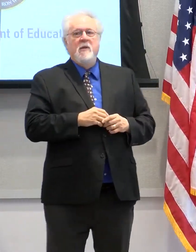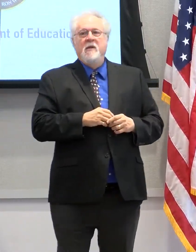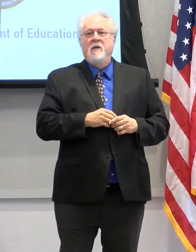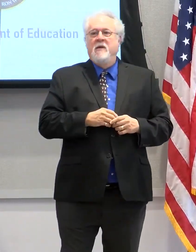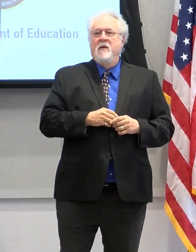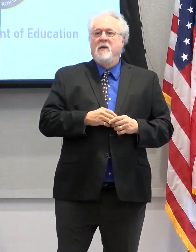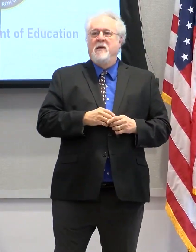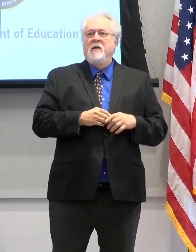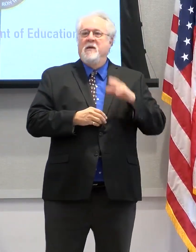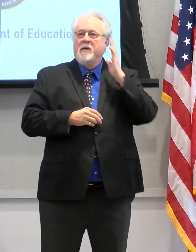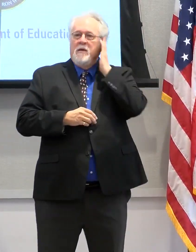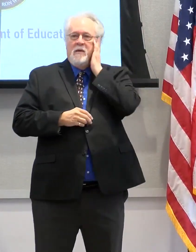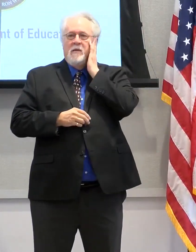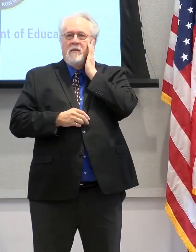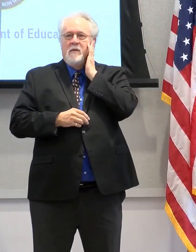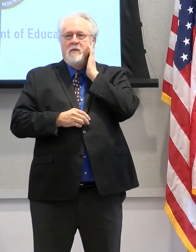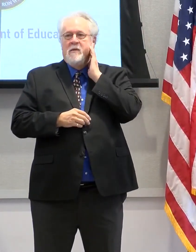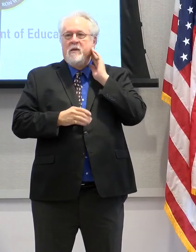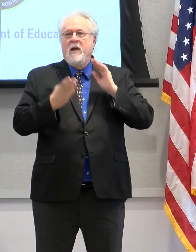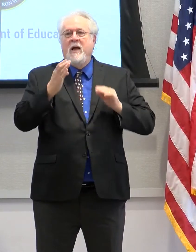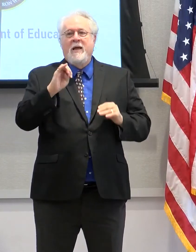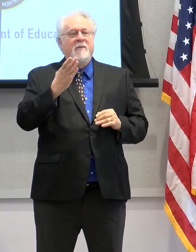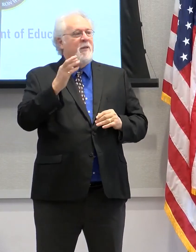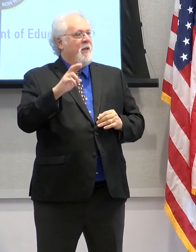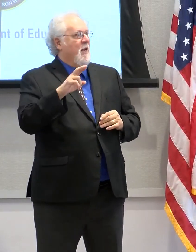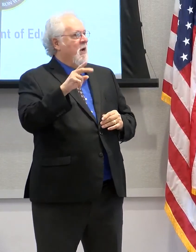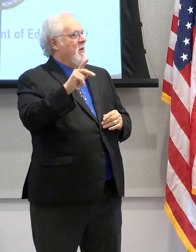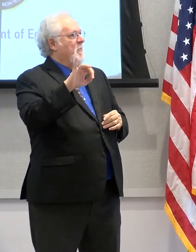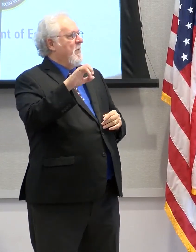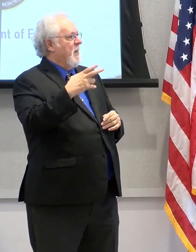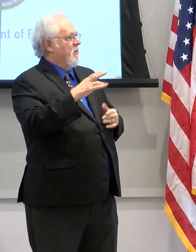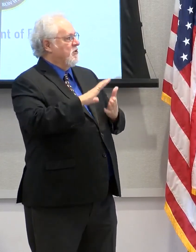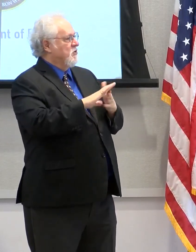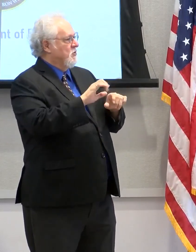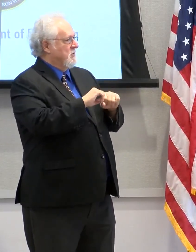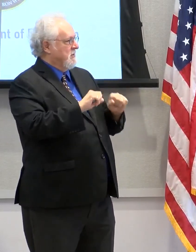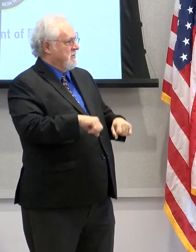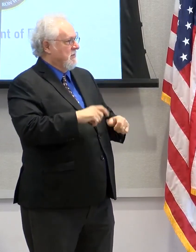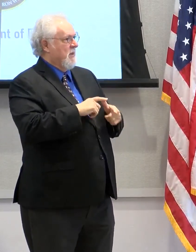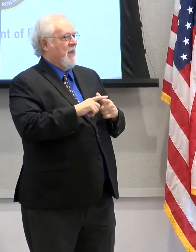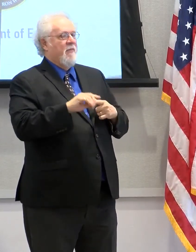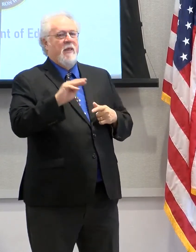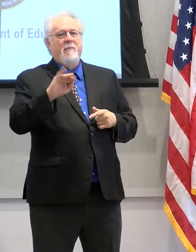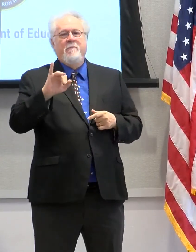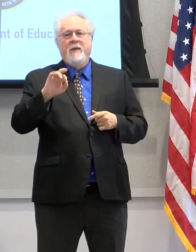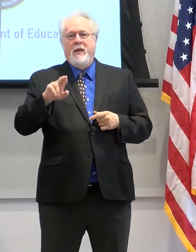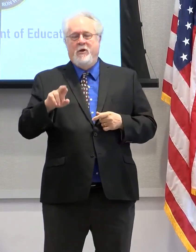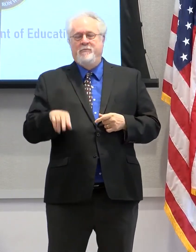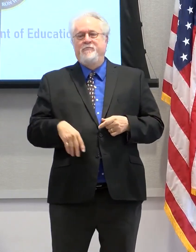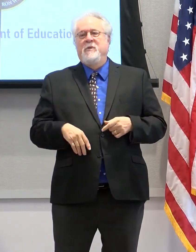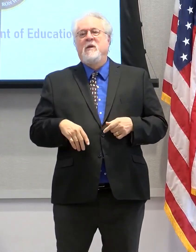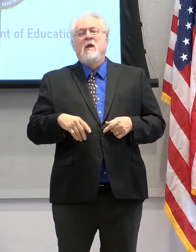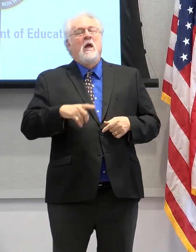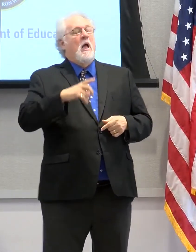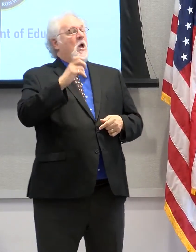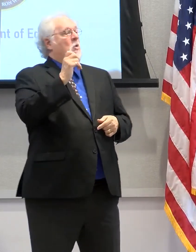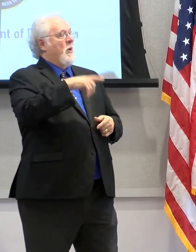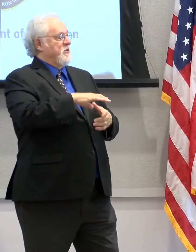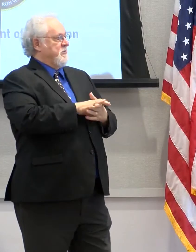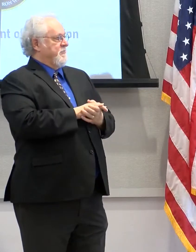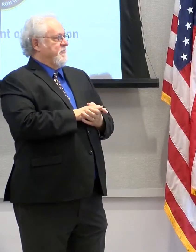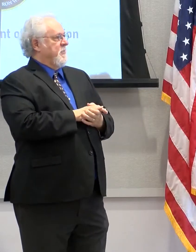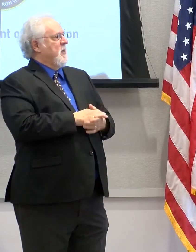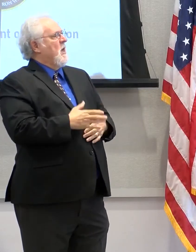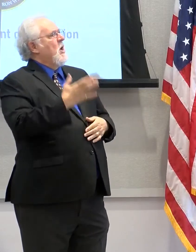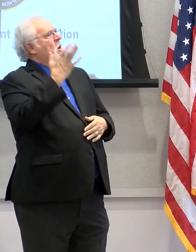EBR, of School Systems, and then finally by Mayor Brown. The question is,